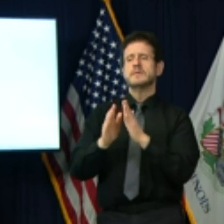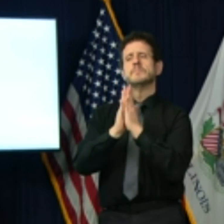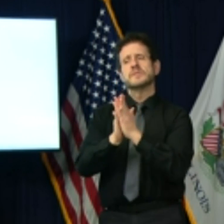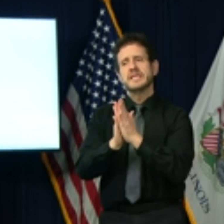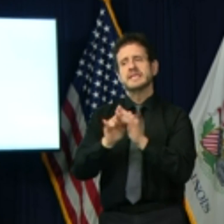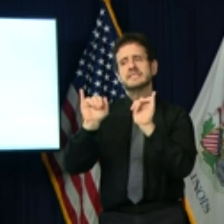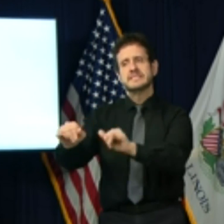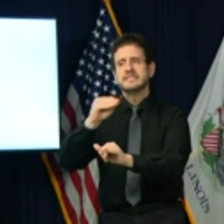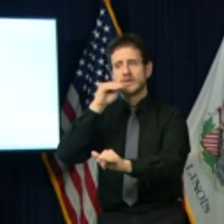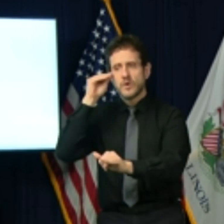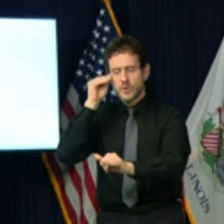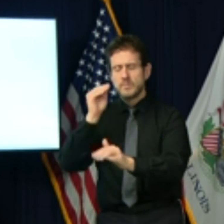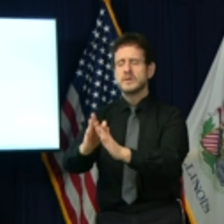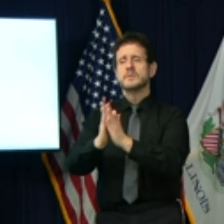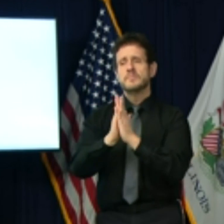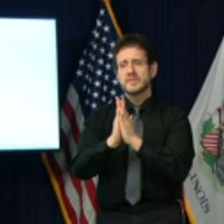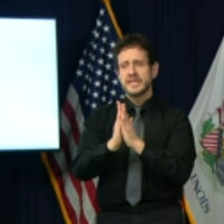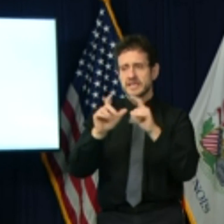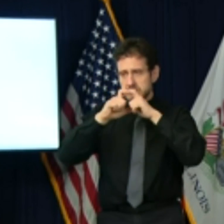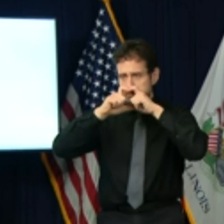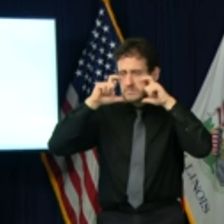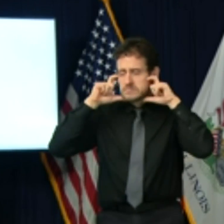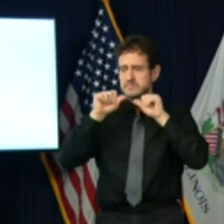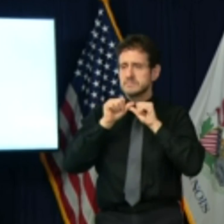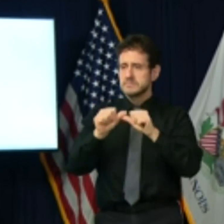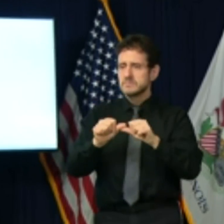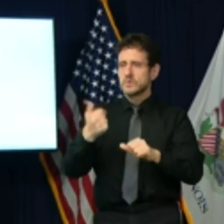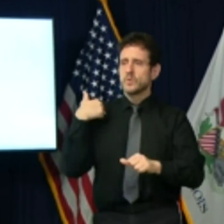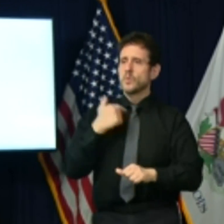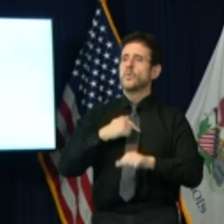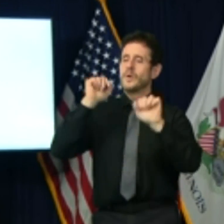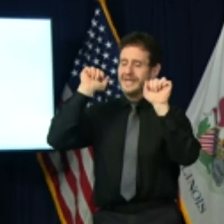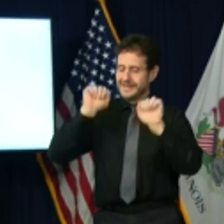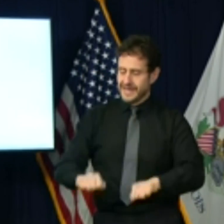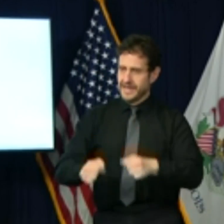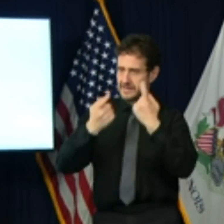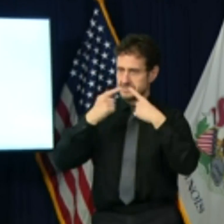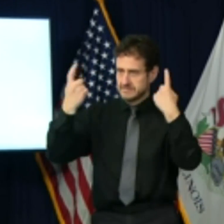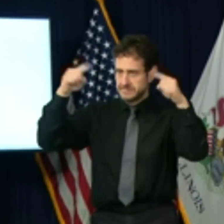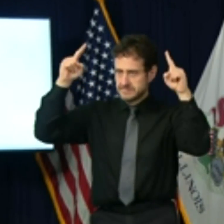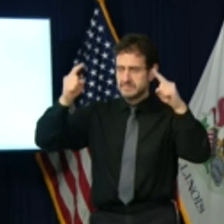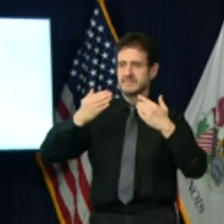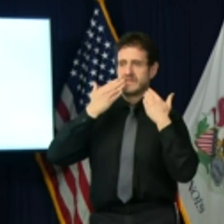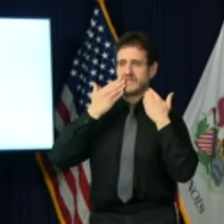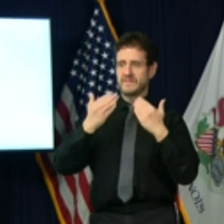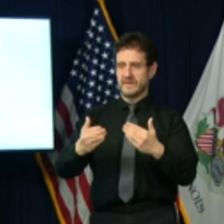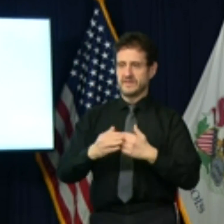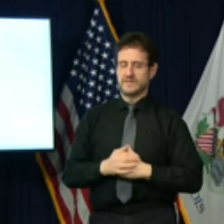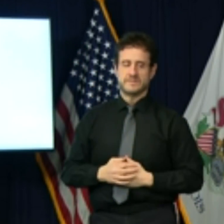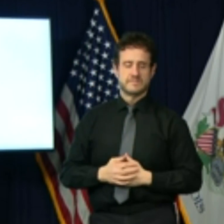Please wear your mask. We can get there. Thank you.